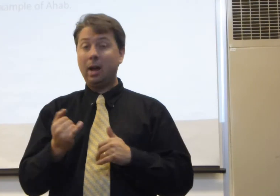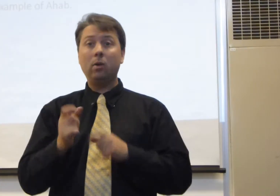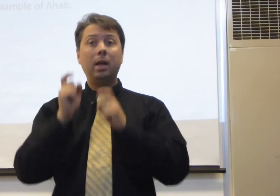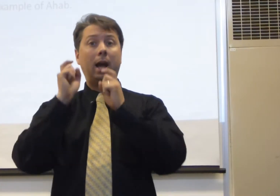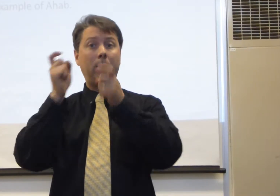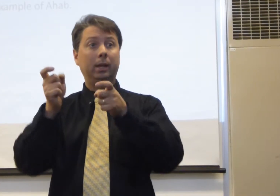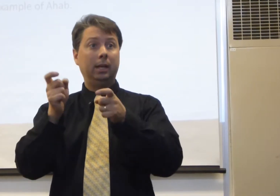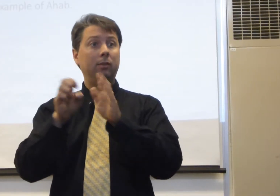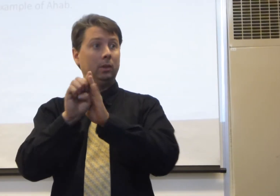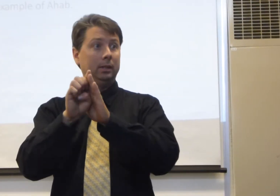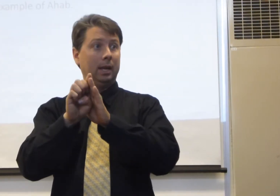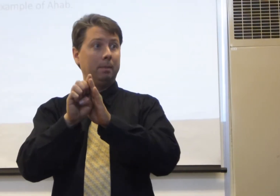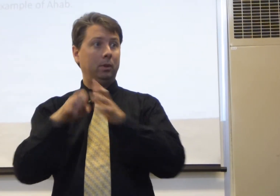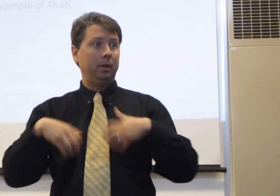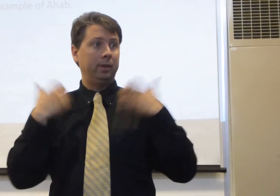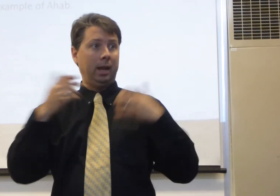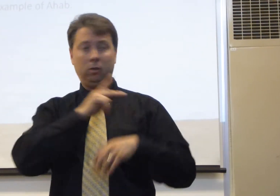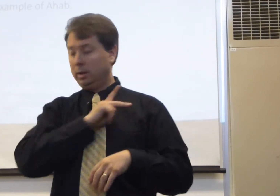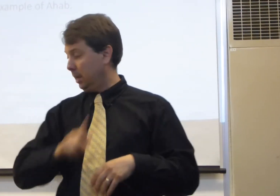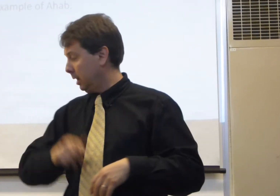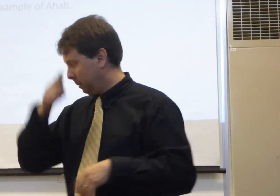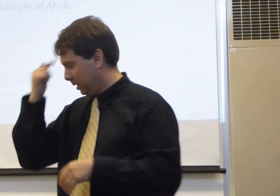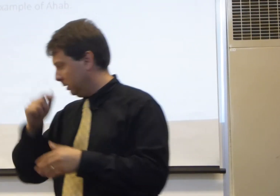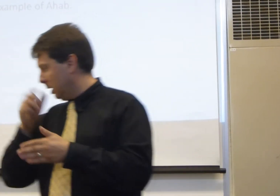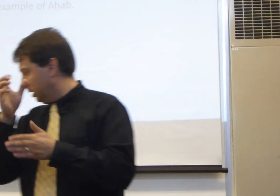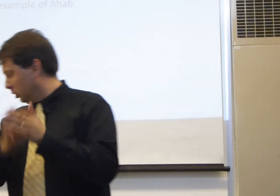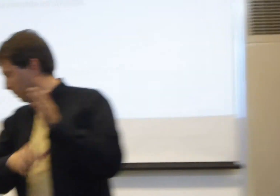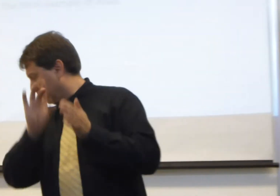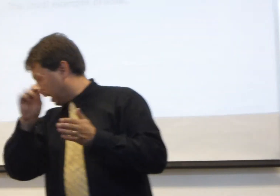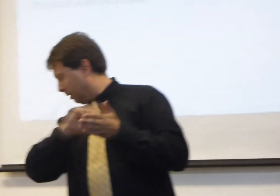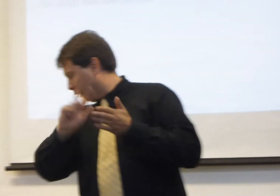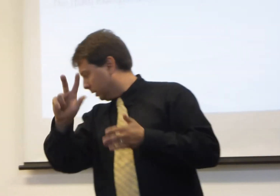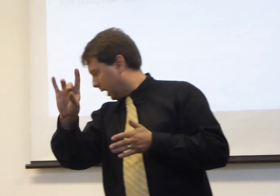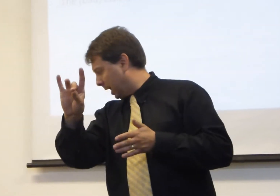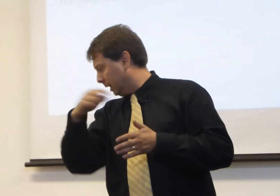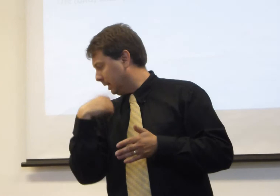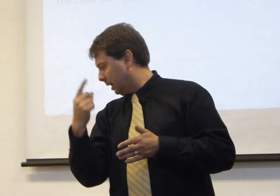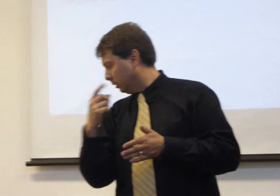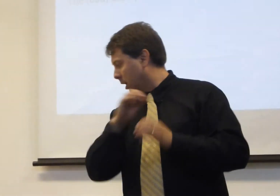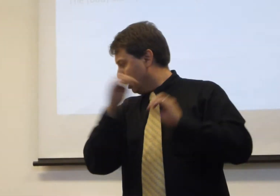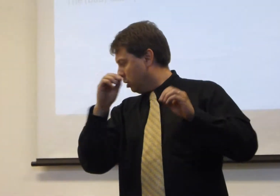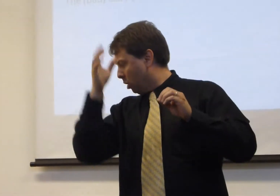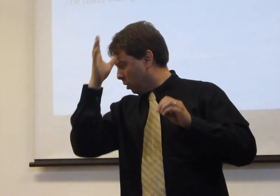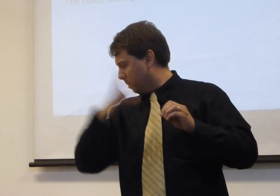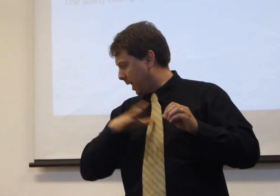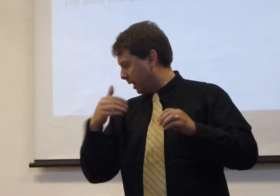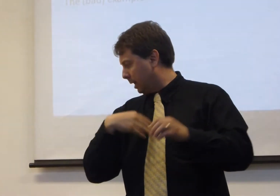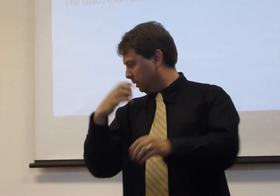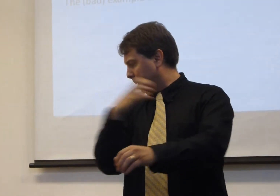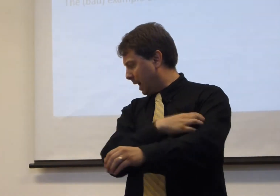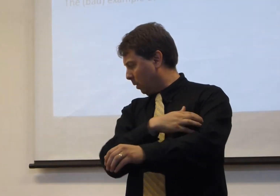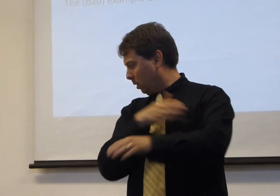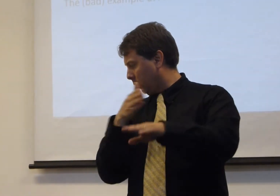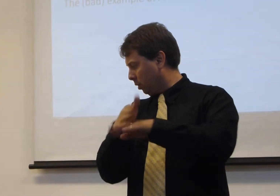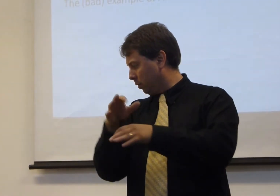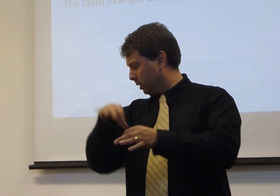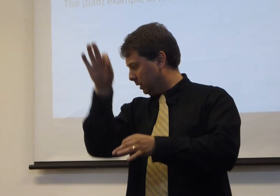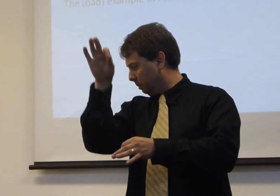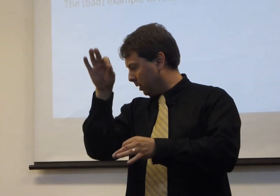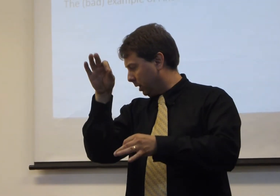Now, I want to give you an example of an angry king because chapter 8, verse 8, tells no man has power over the spirit